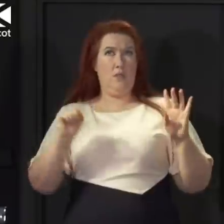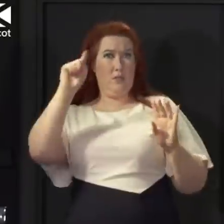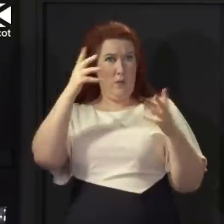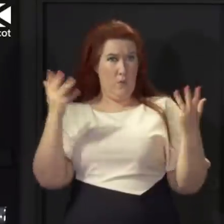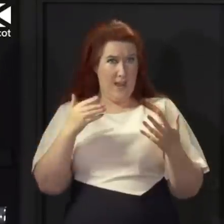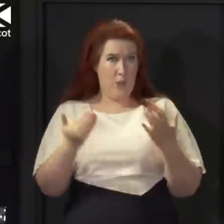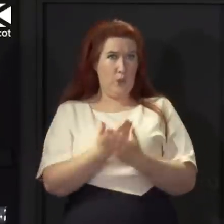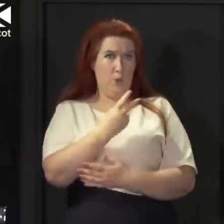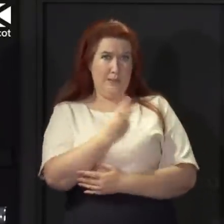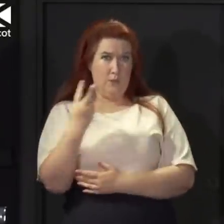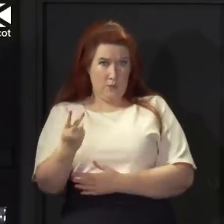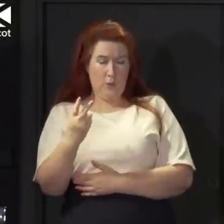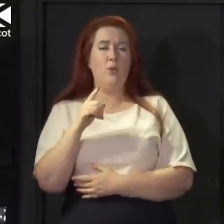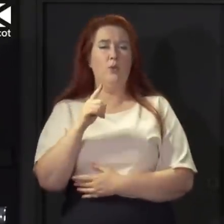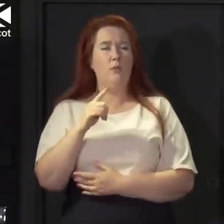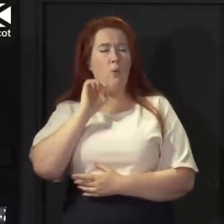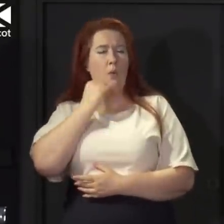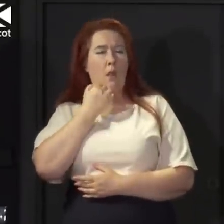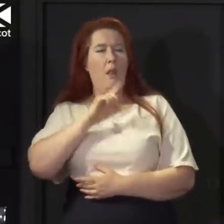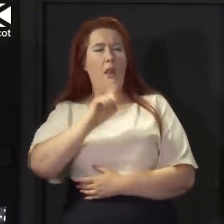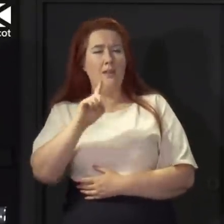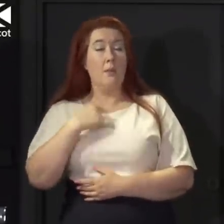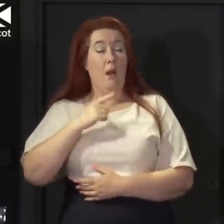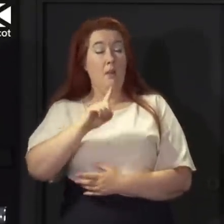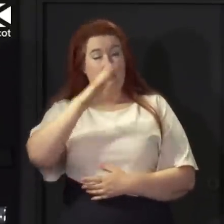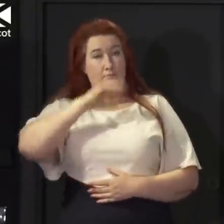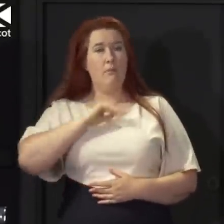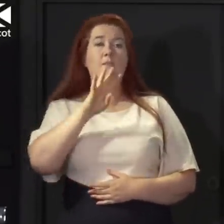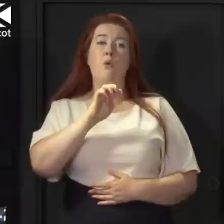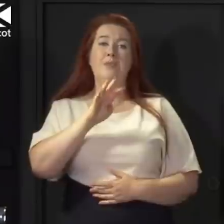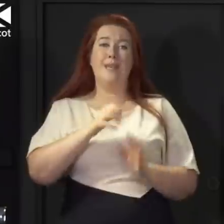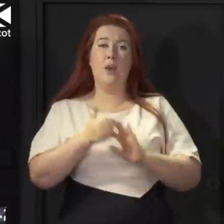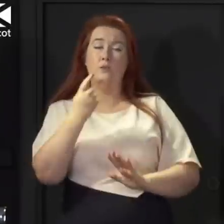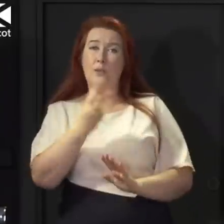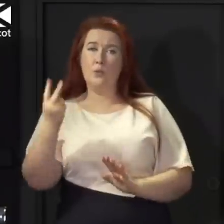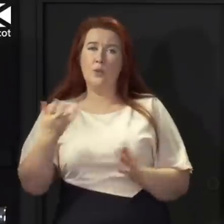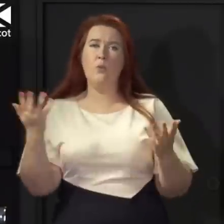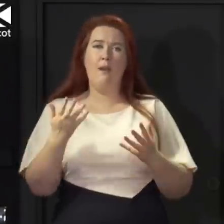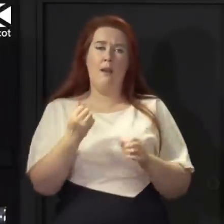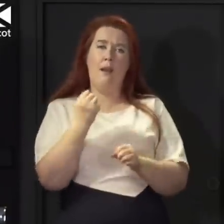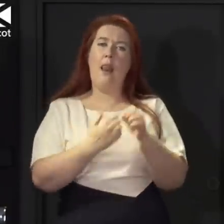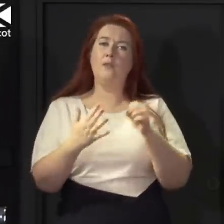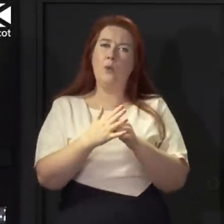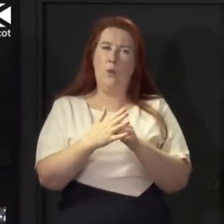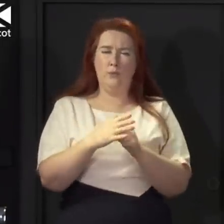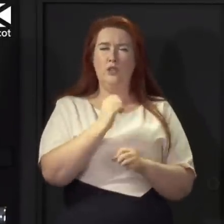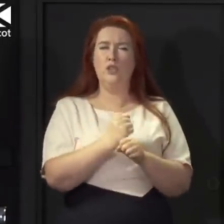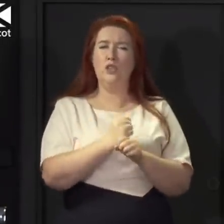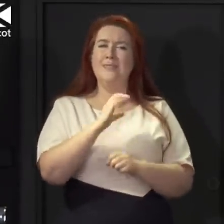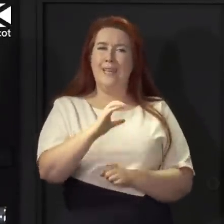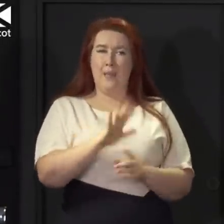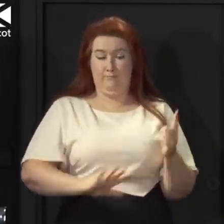Provisional information is that 14 of the 22 are in the Greater Glasgow and Clyde health board area